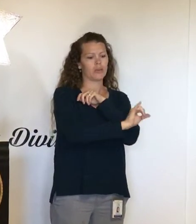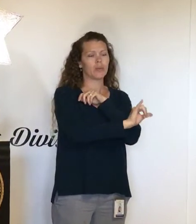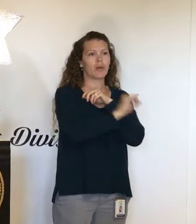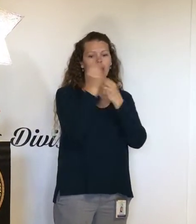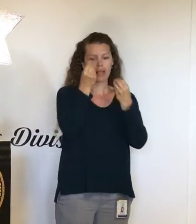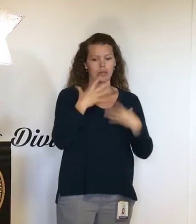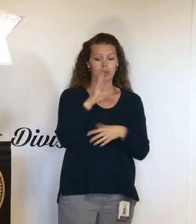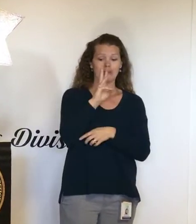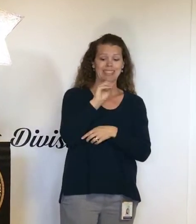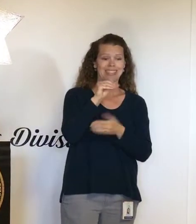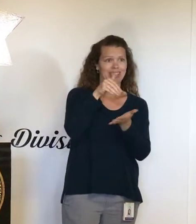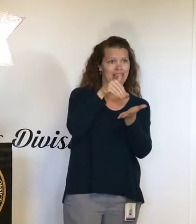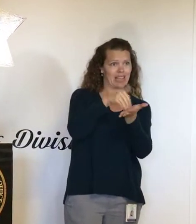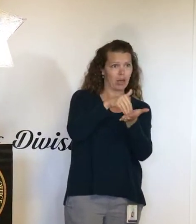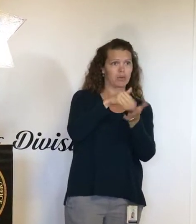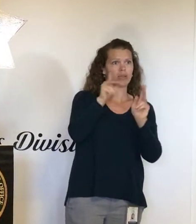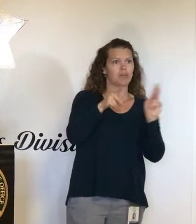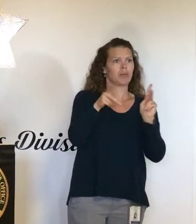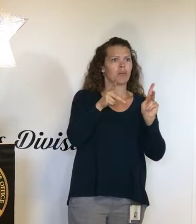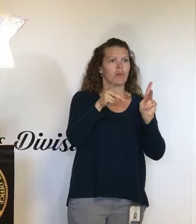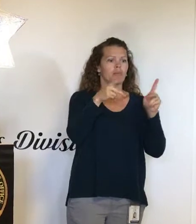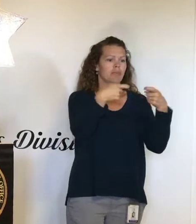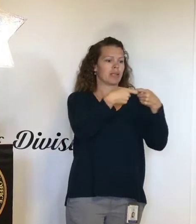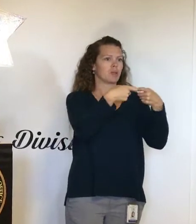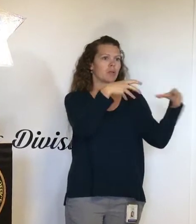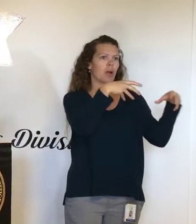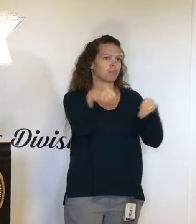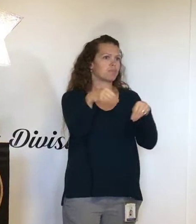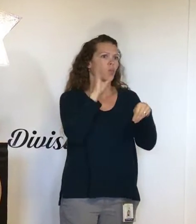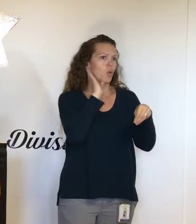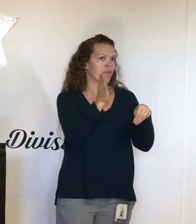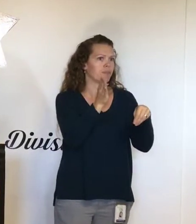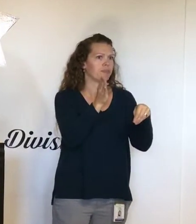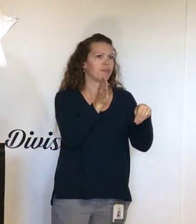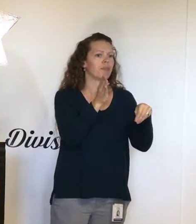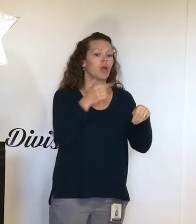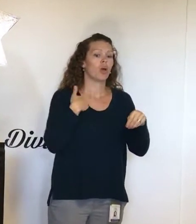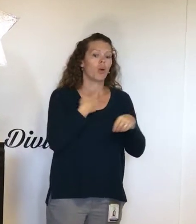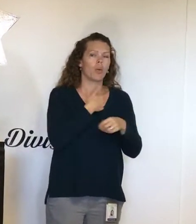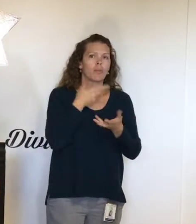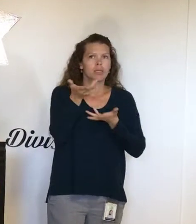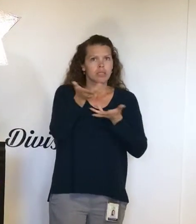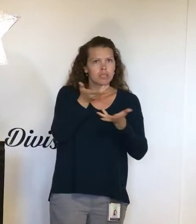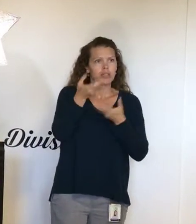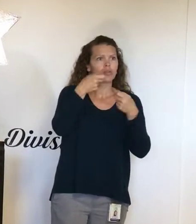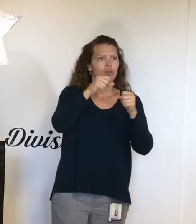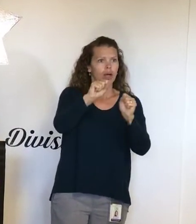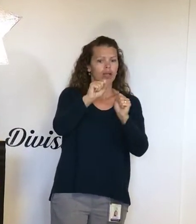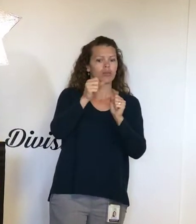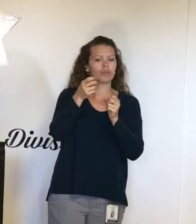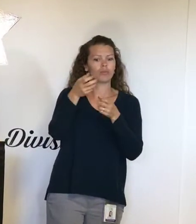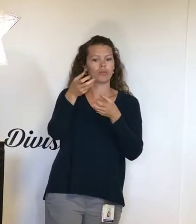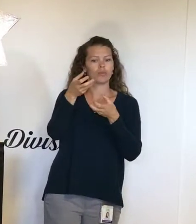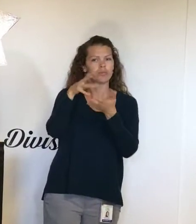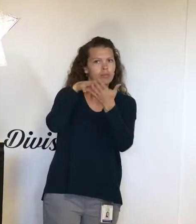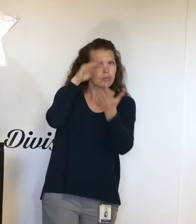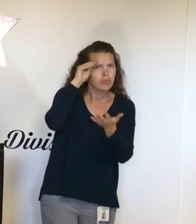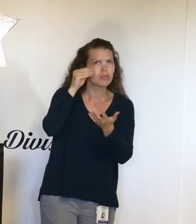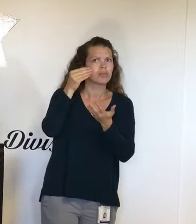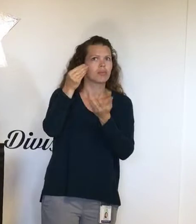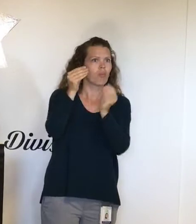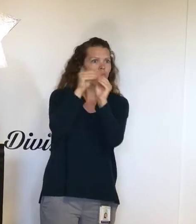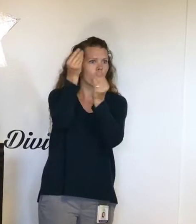were going to be without power yesterday. We tried to work with PG&E to try to get some information to